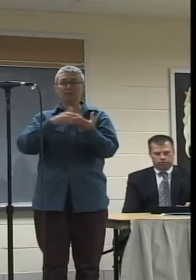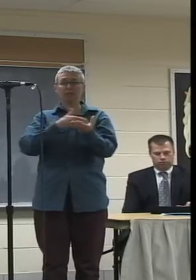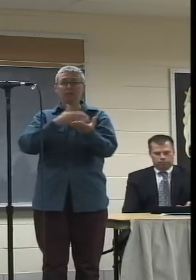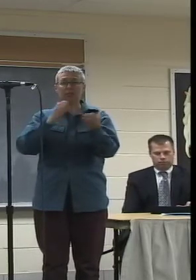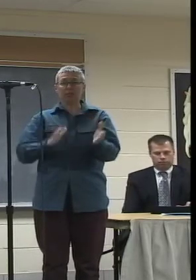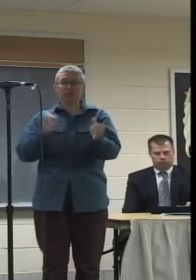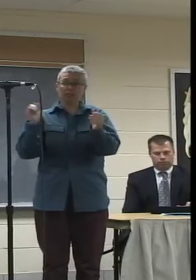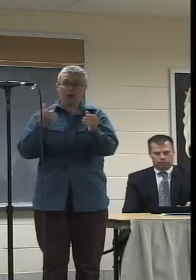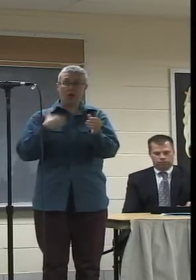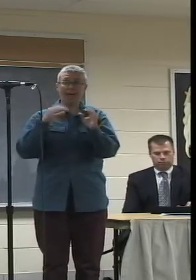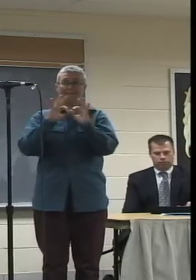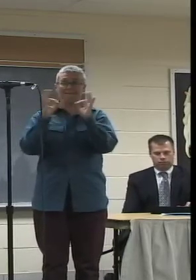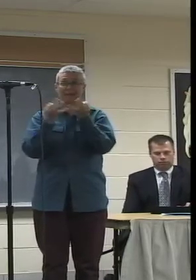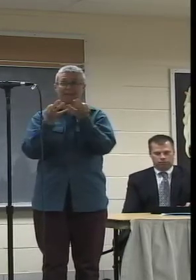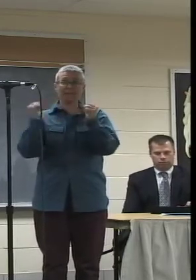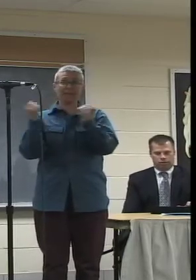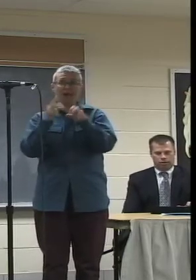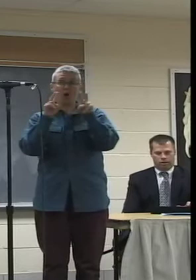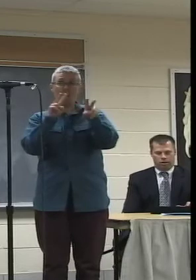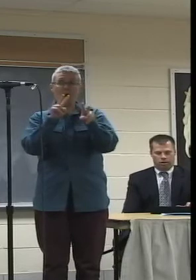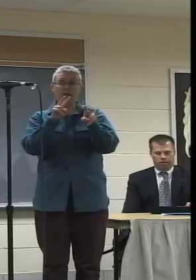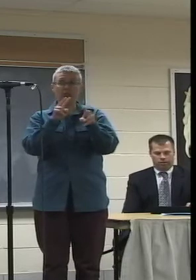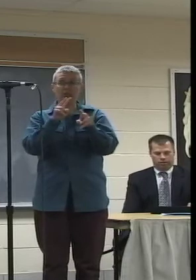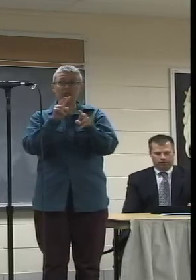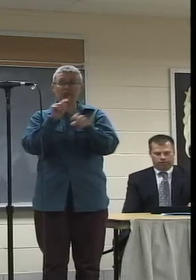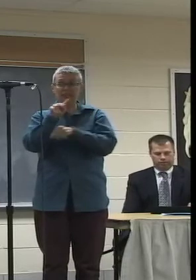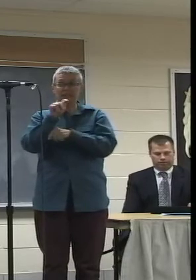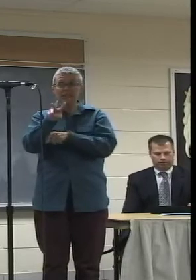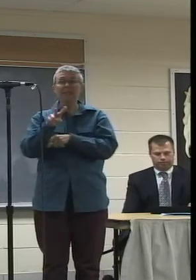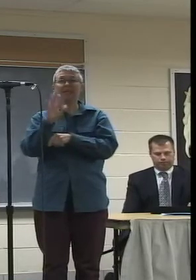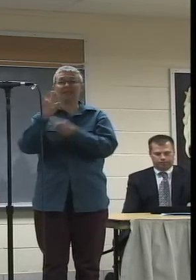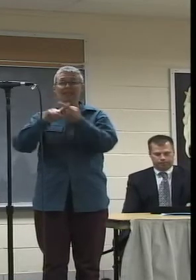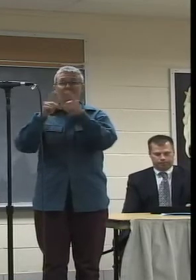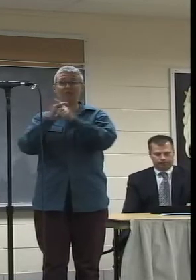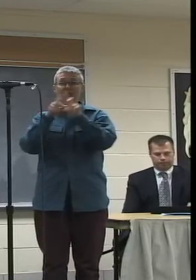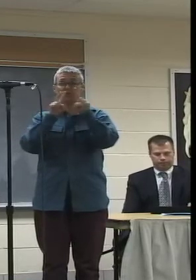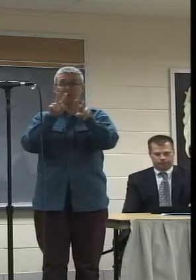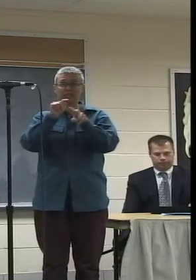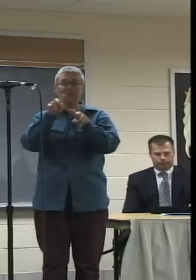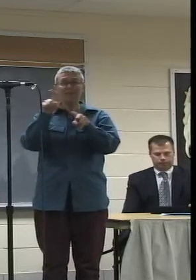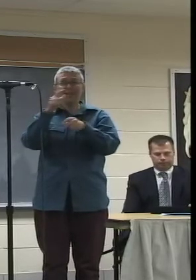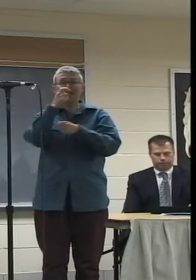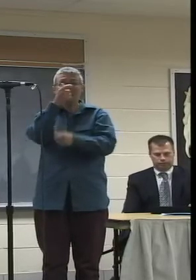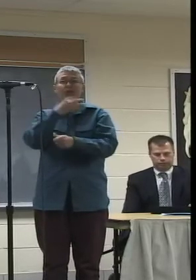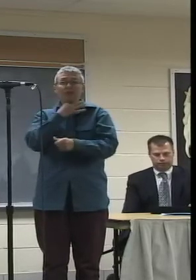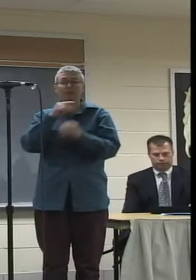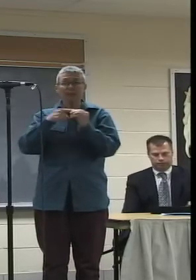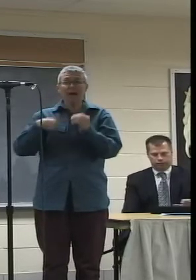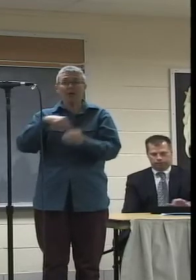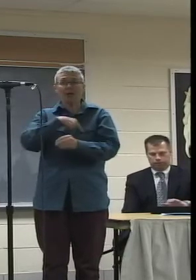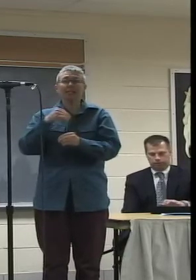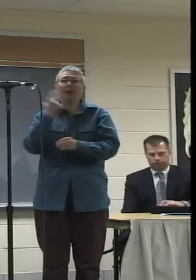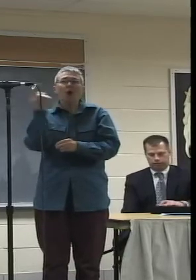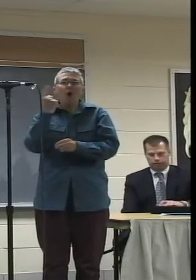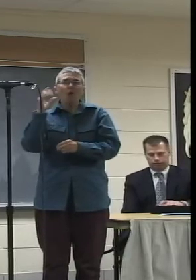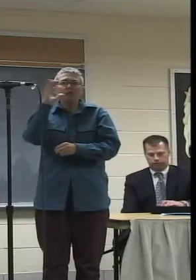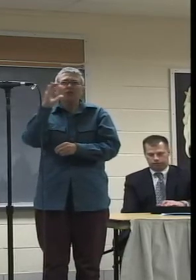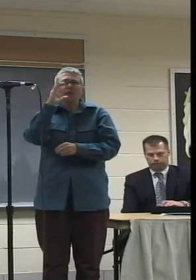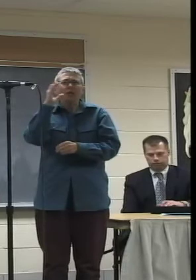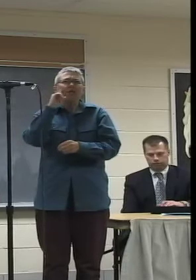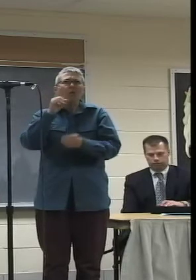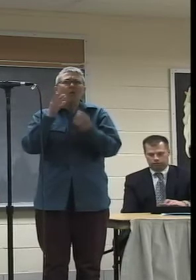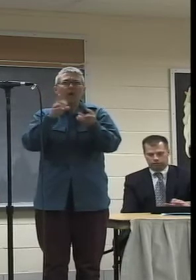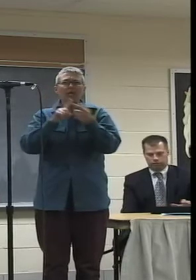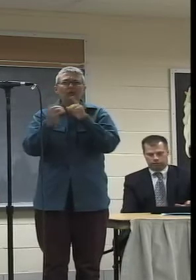all have families and they all watch TV and their friends watch TV and they're interested in us. So they're always looking for ways